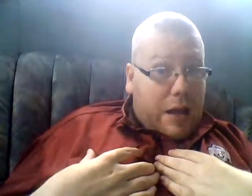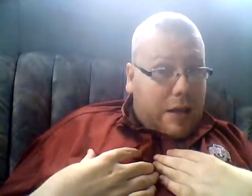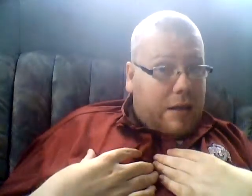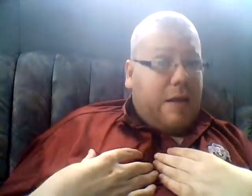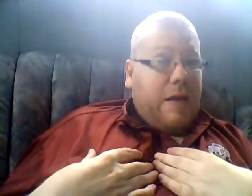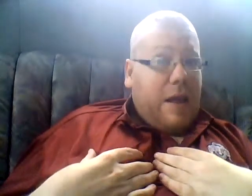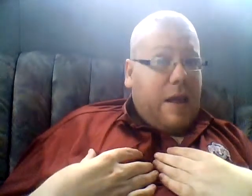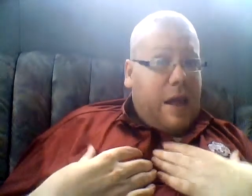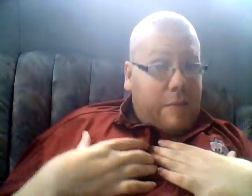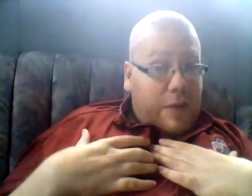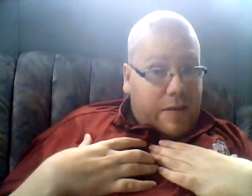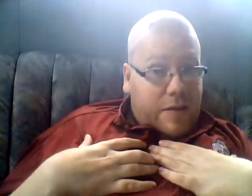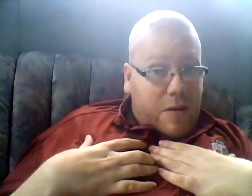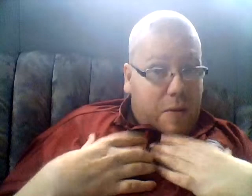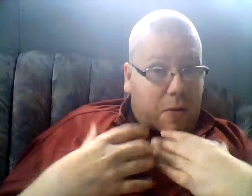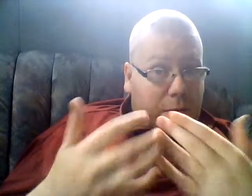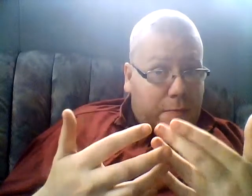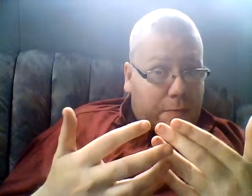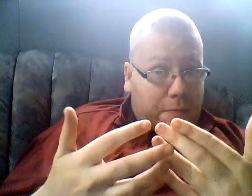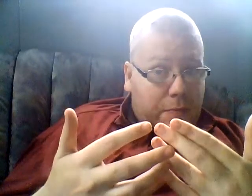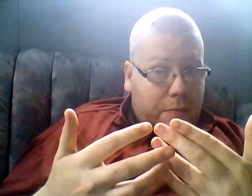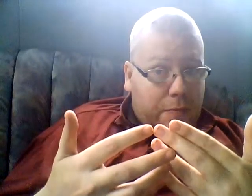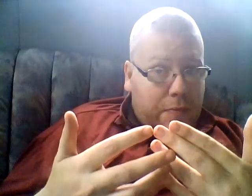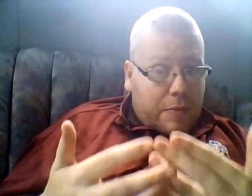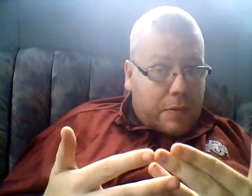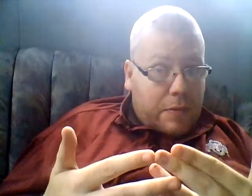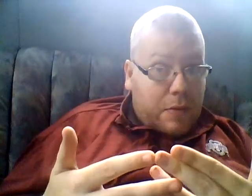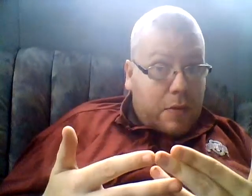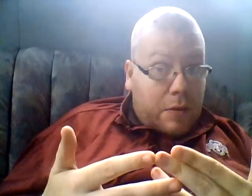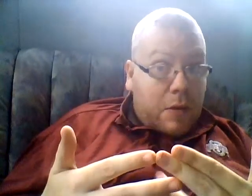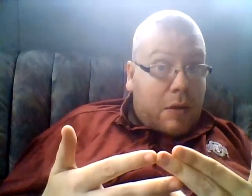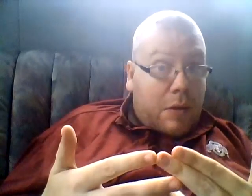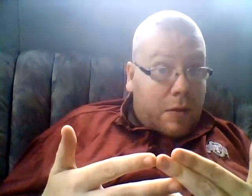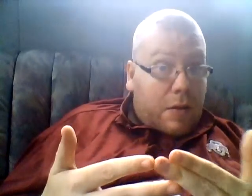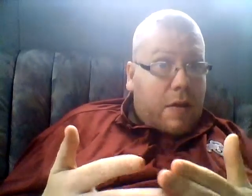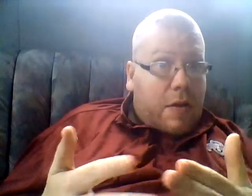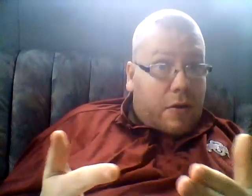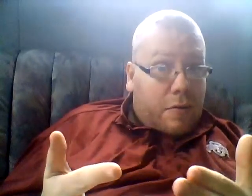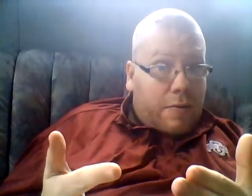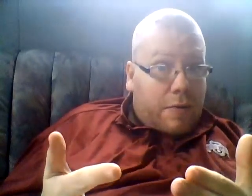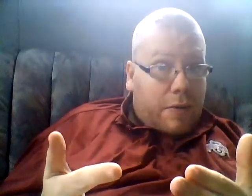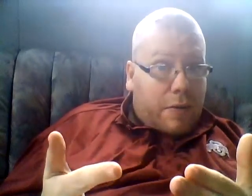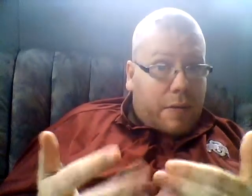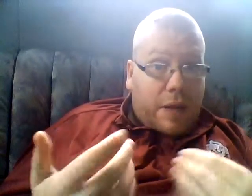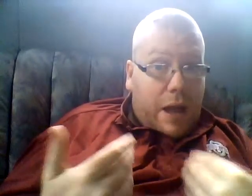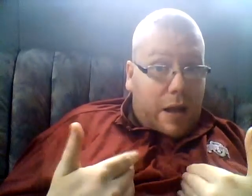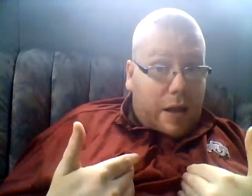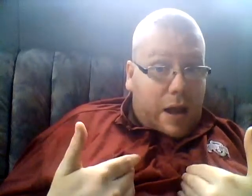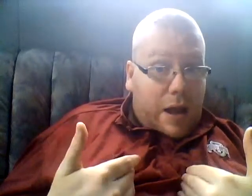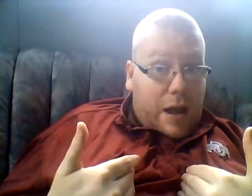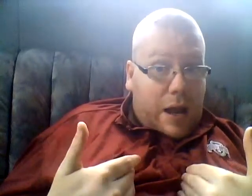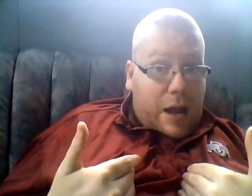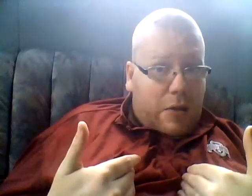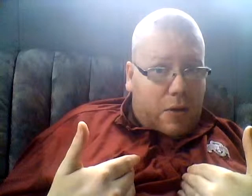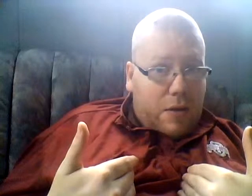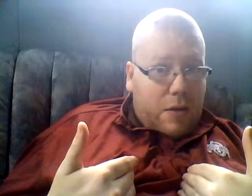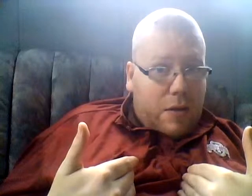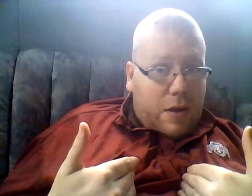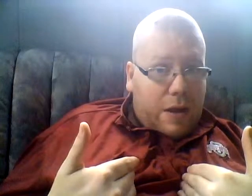I'm concerned about you because I don't want your kids